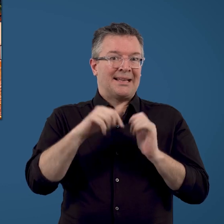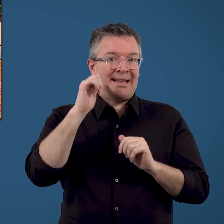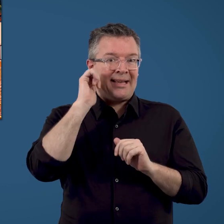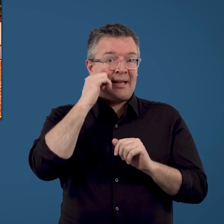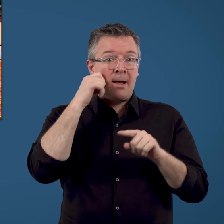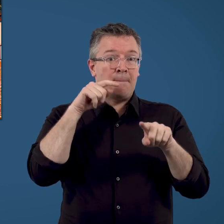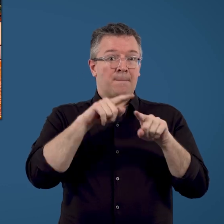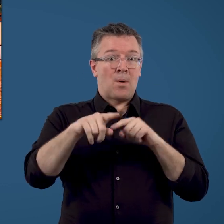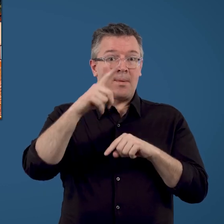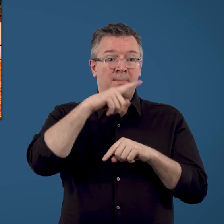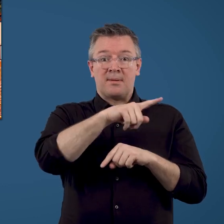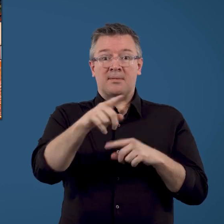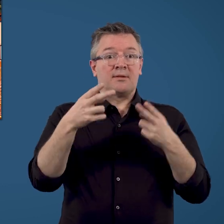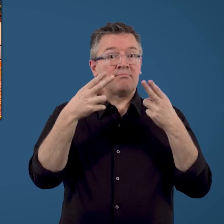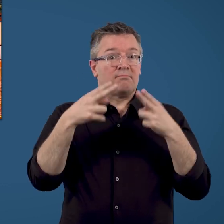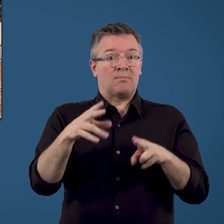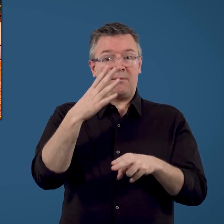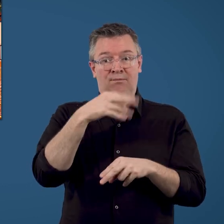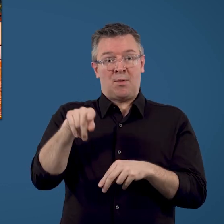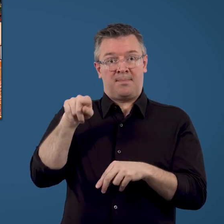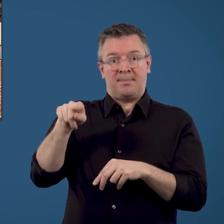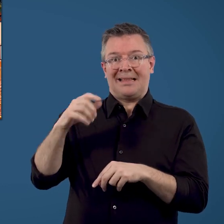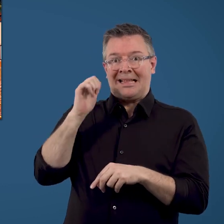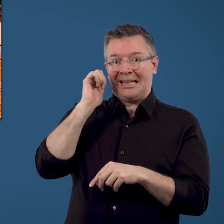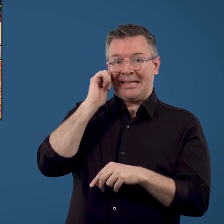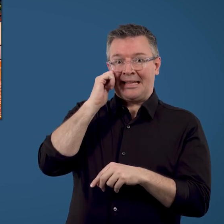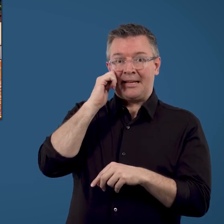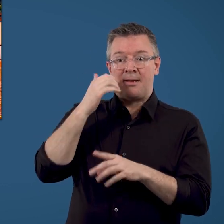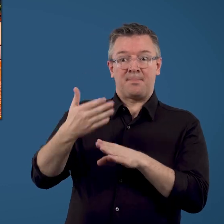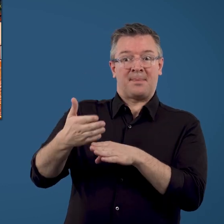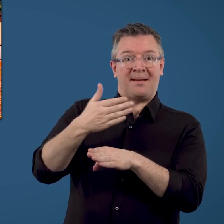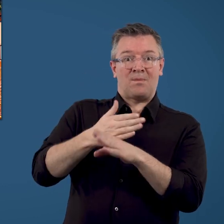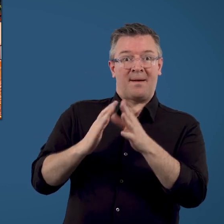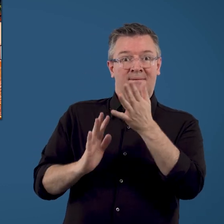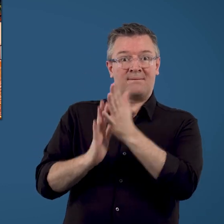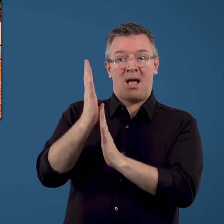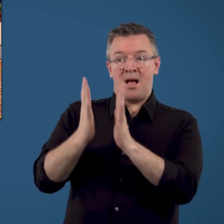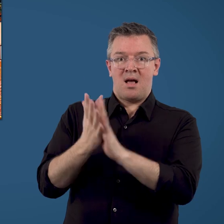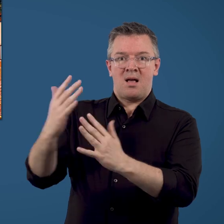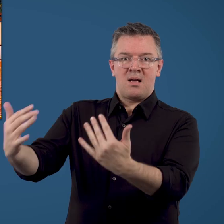Most victims die from the effects of radiant heat, long before they're reached by the flames.